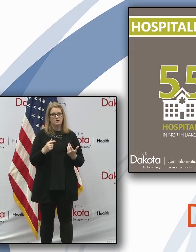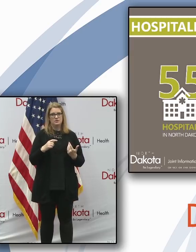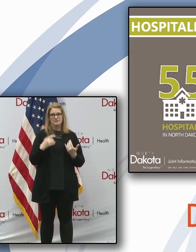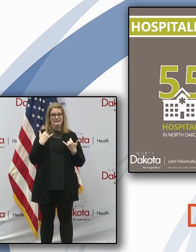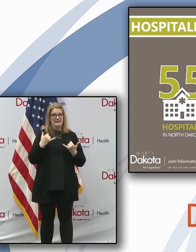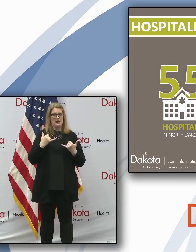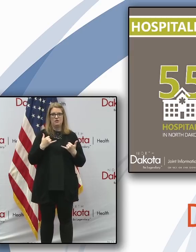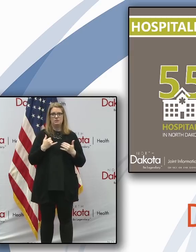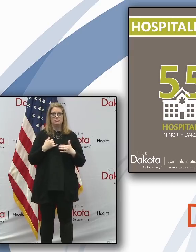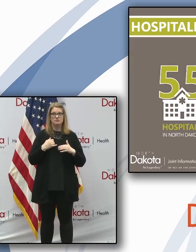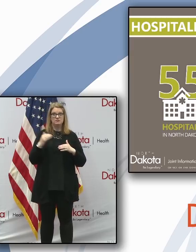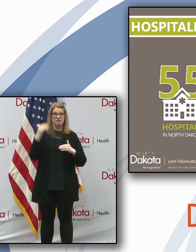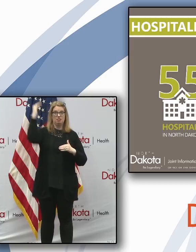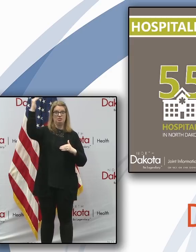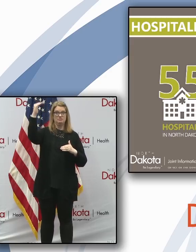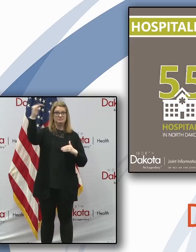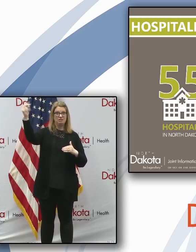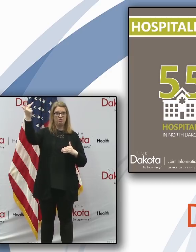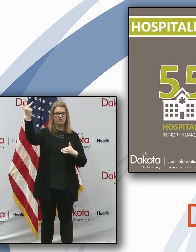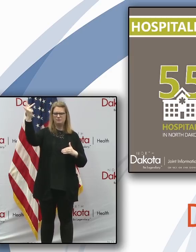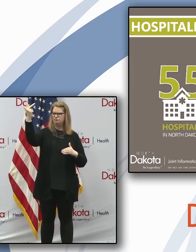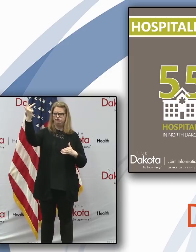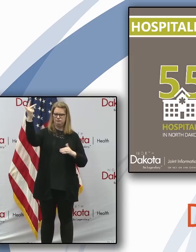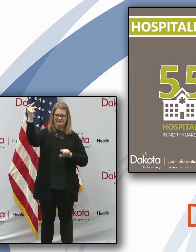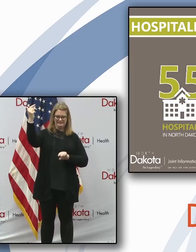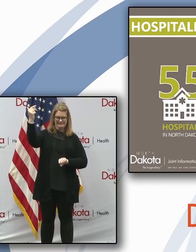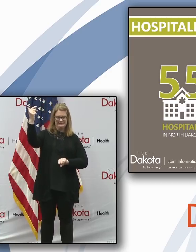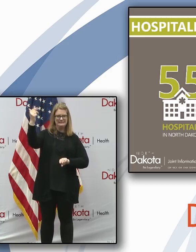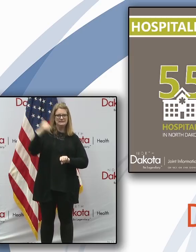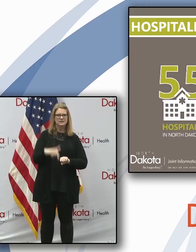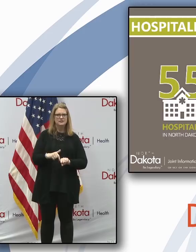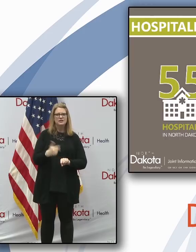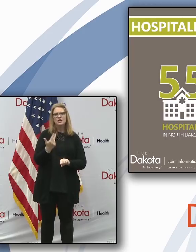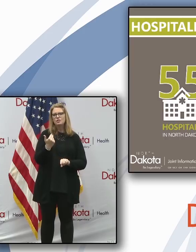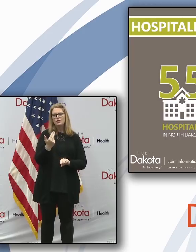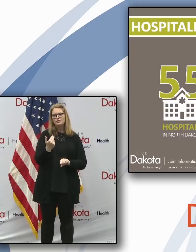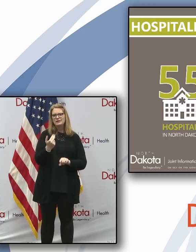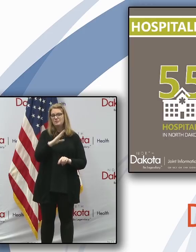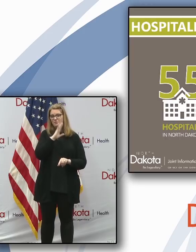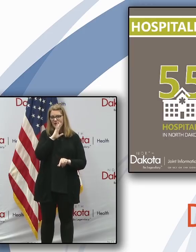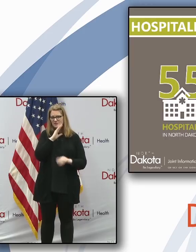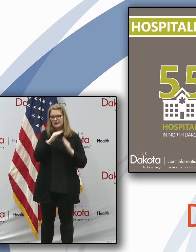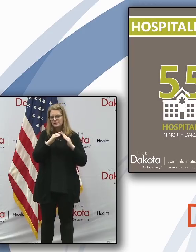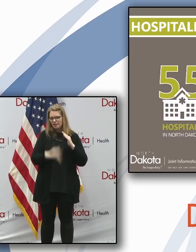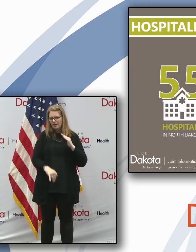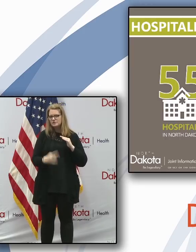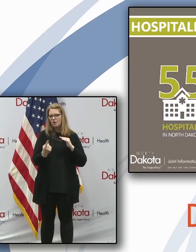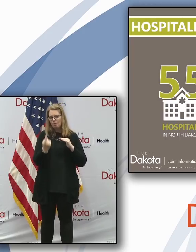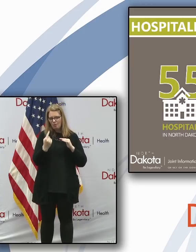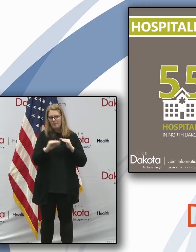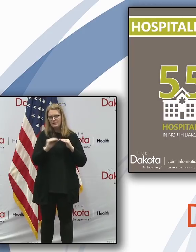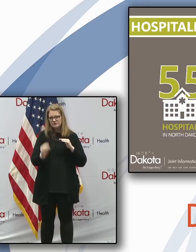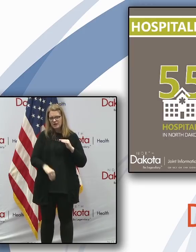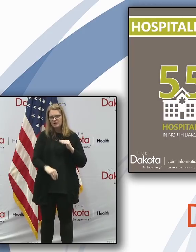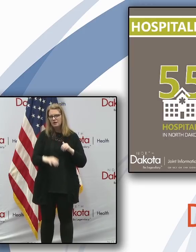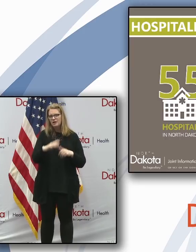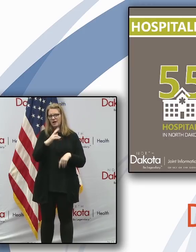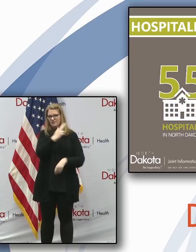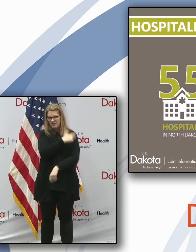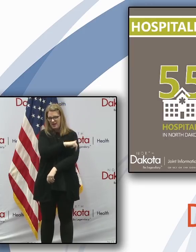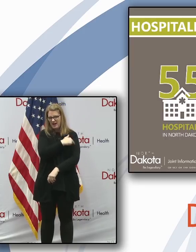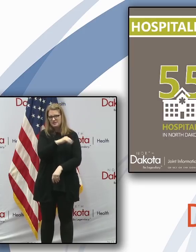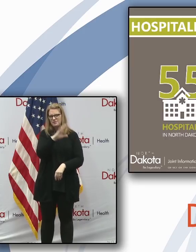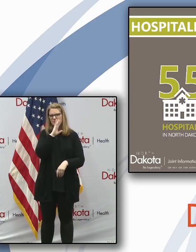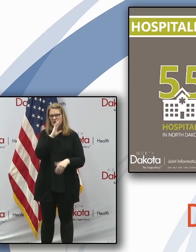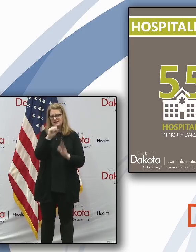capacity because those 13 hospital beds today represent less than 1% of the hospital beds in our state.